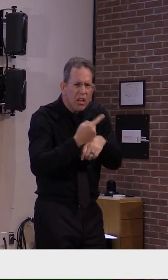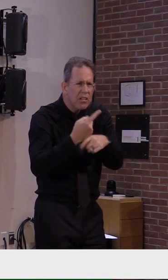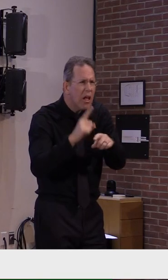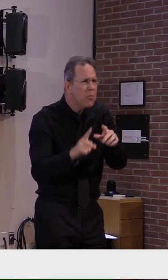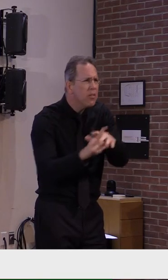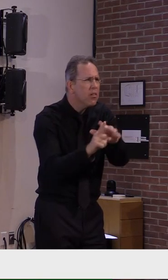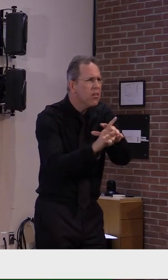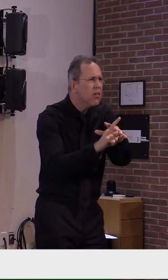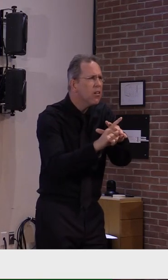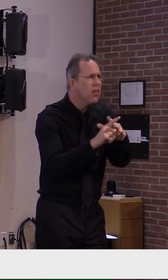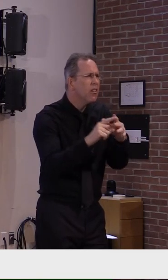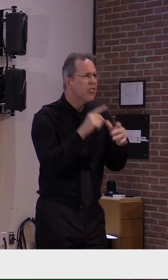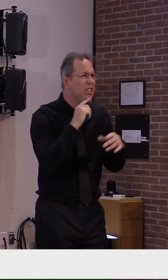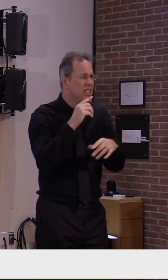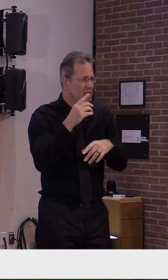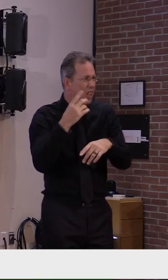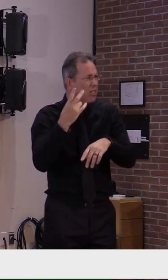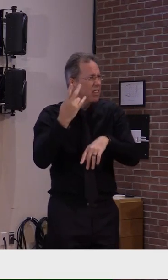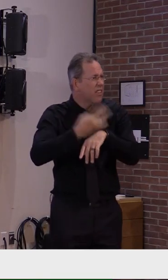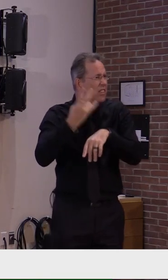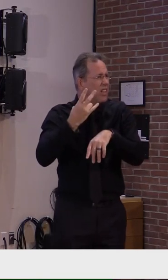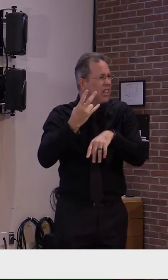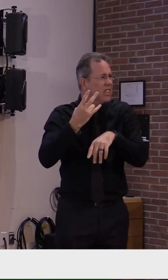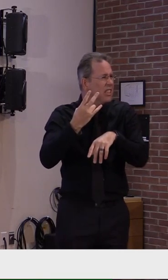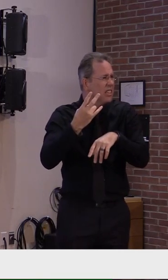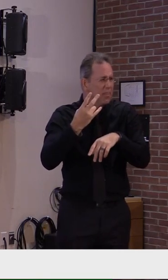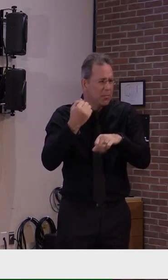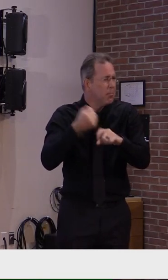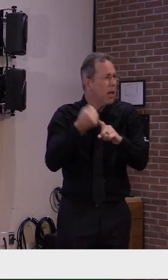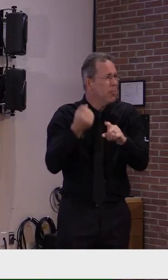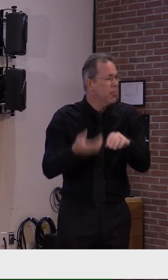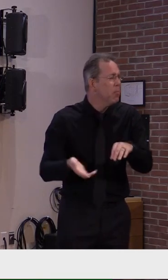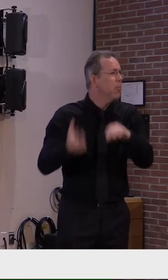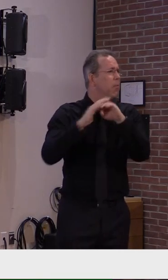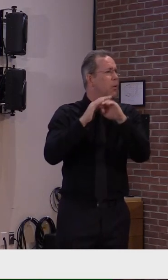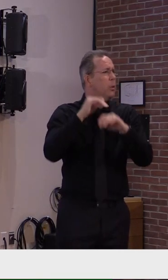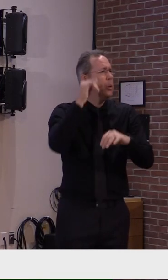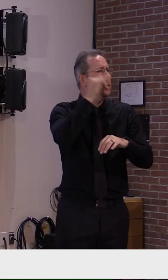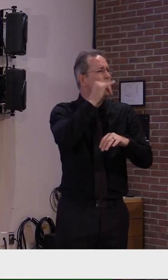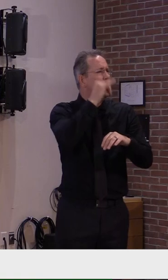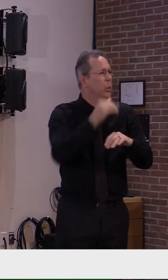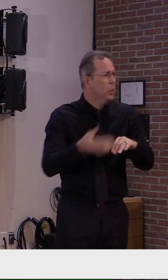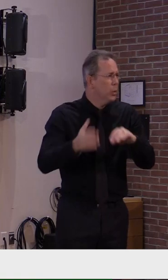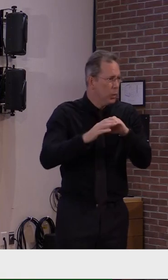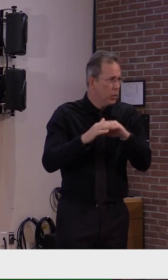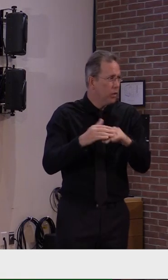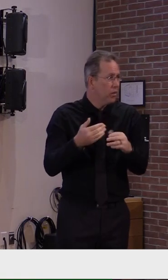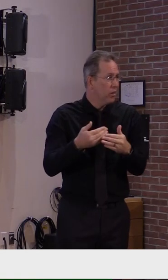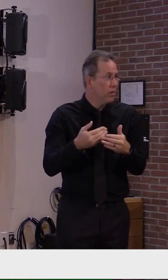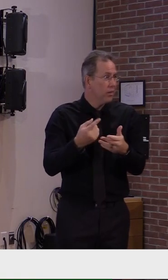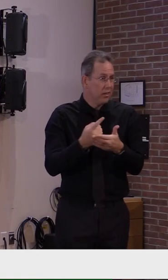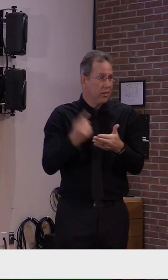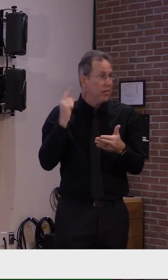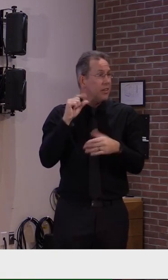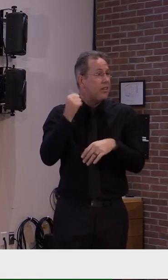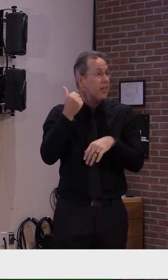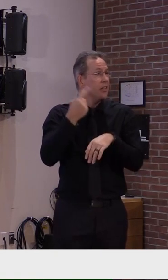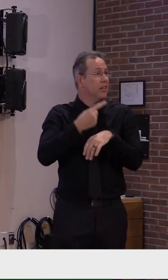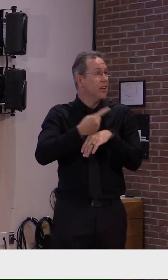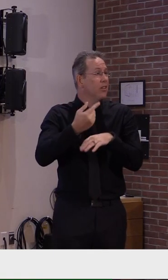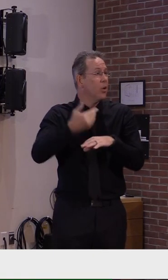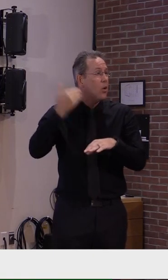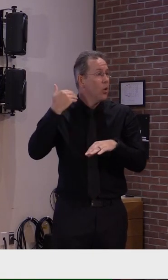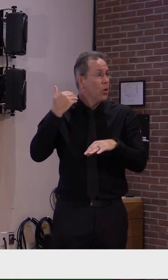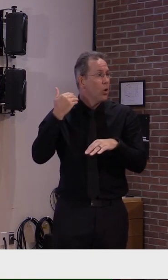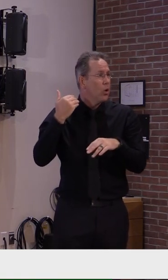is rather astonishing as well, breaking last week's record of 10 days. Unfortunately though, Vermont is not